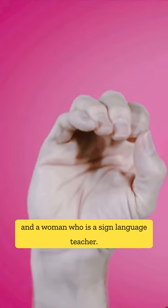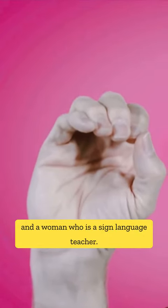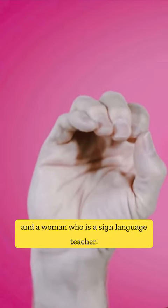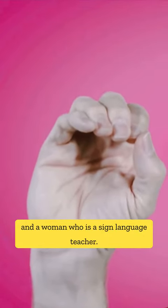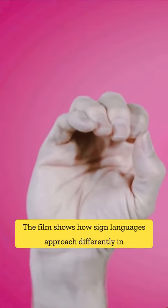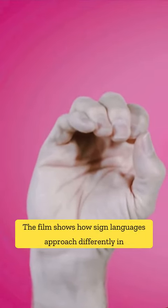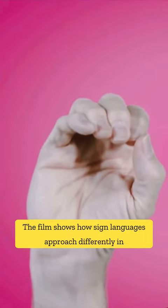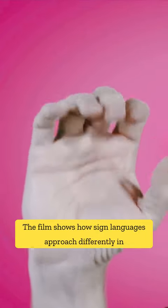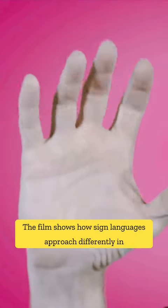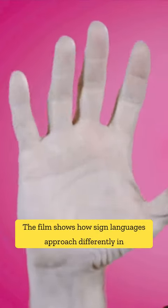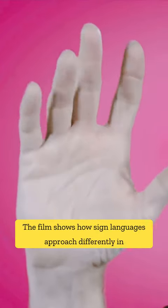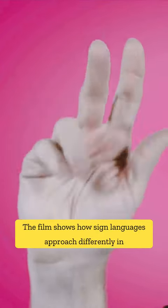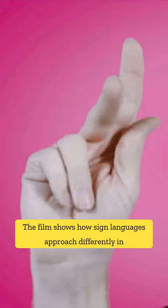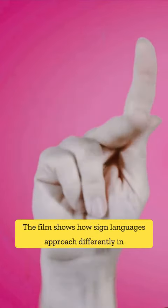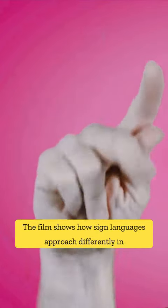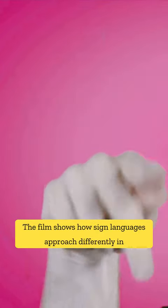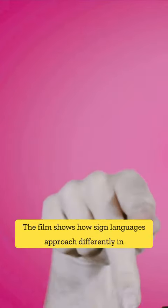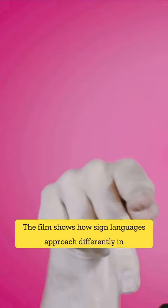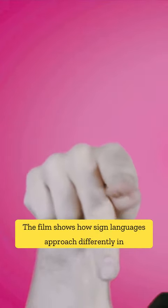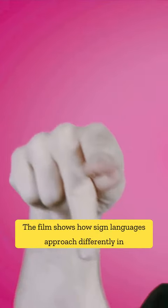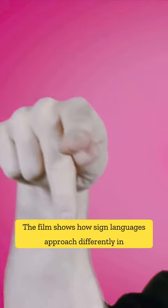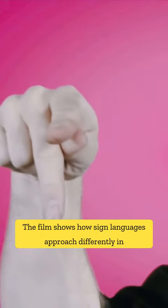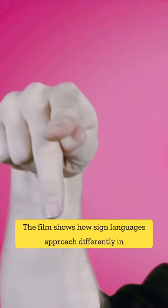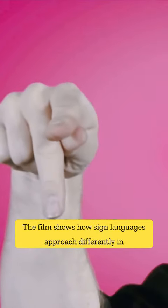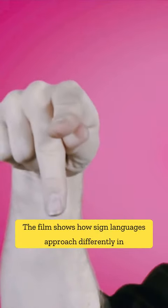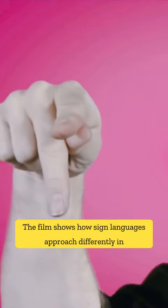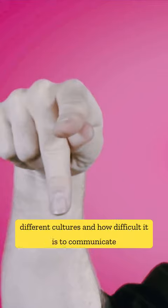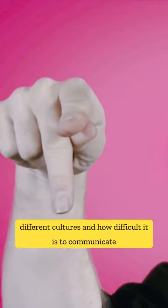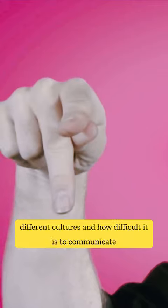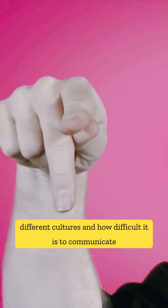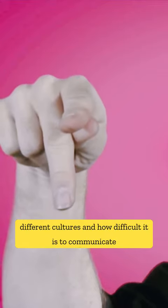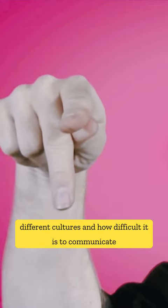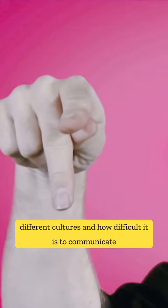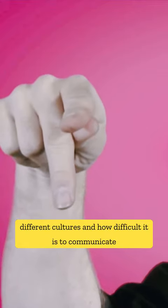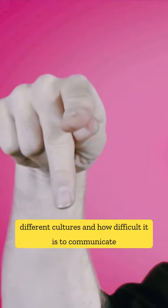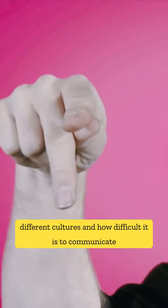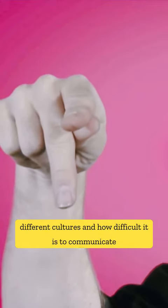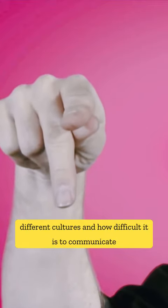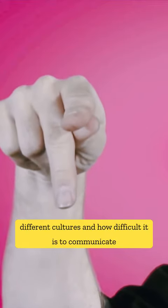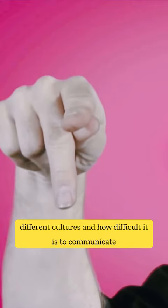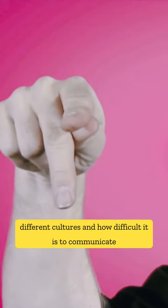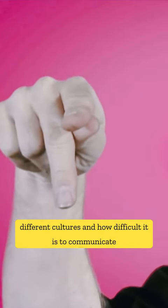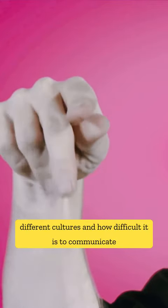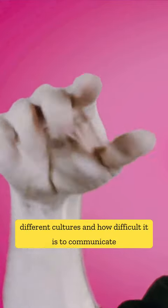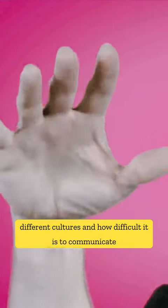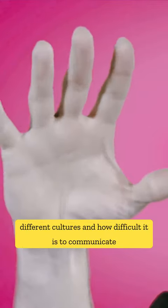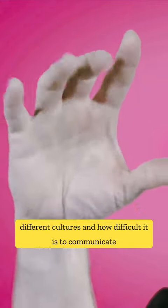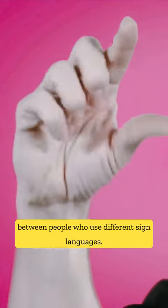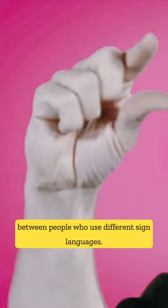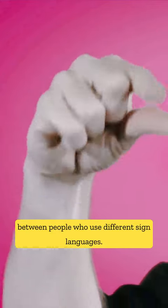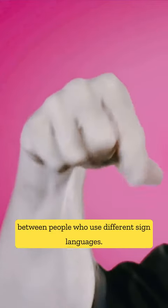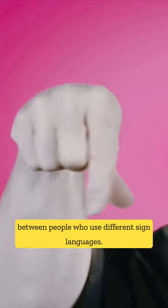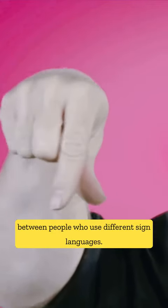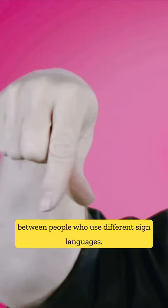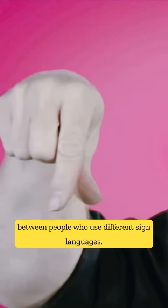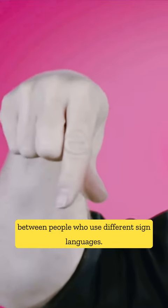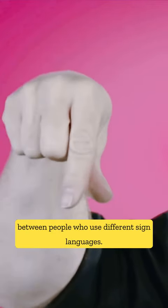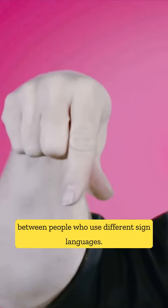The film shows how sign languages approach differently in different cultures and how difficult it is to communicate between people who use different